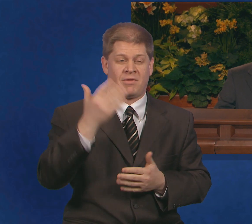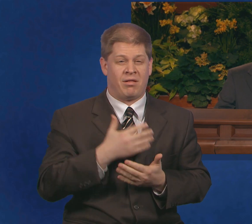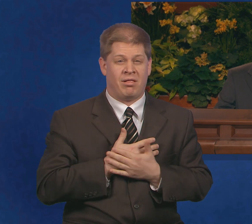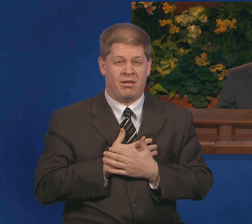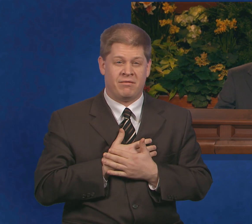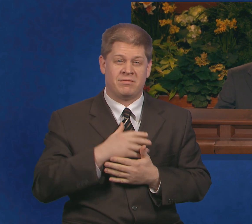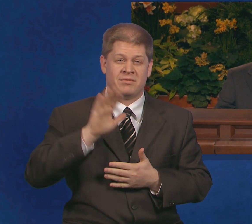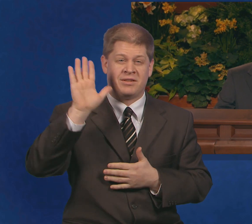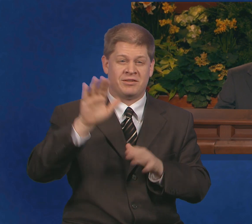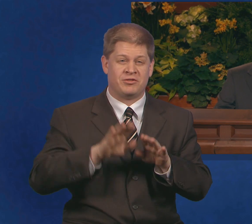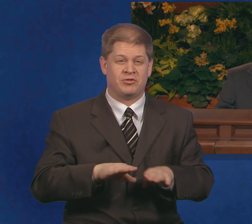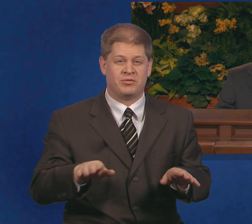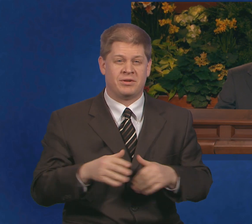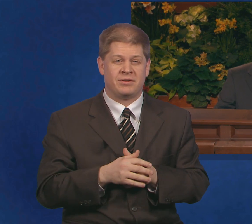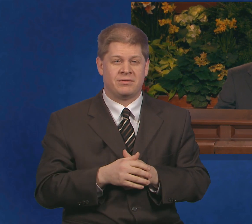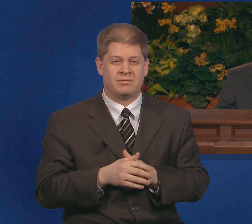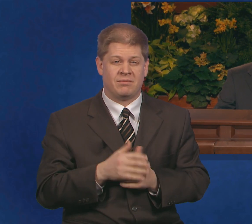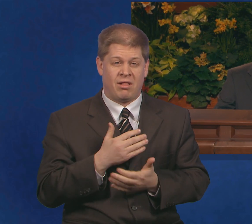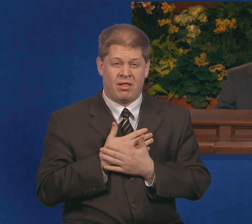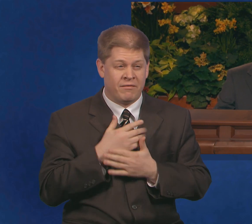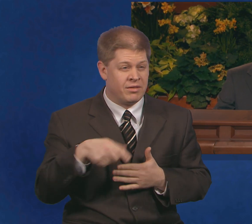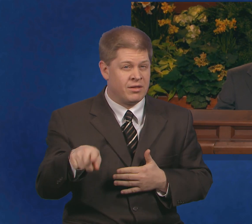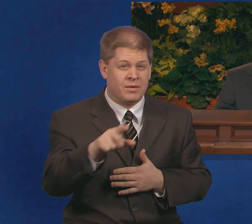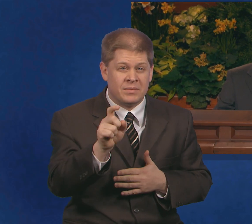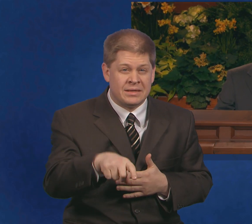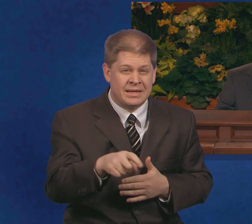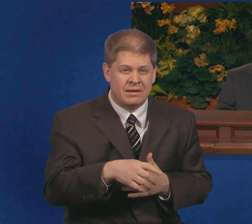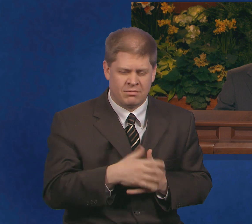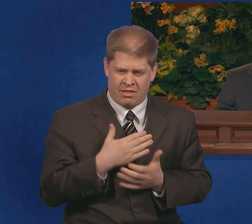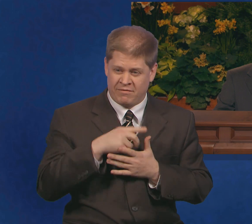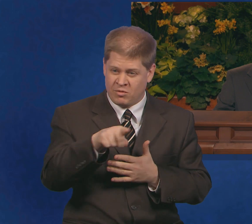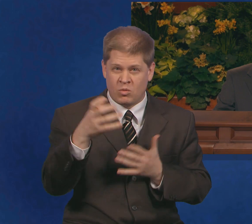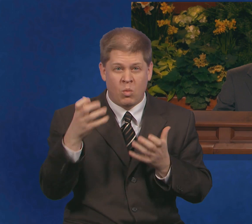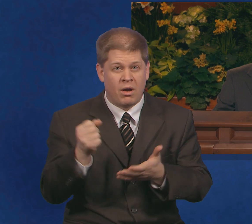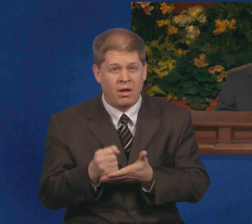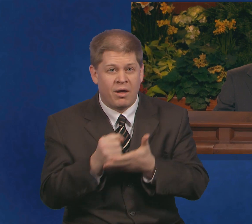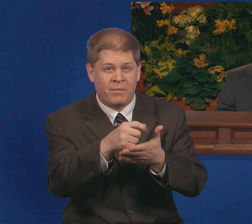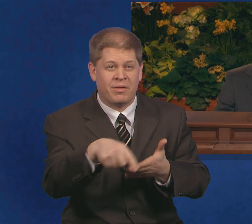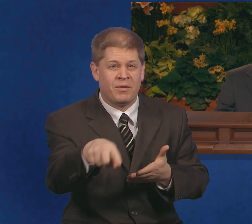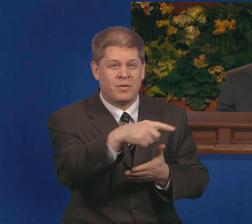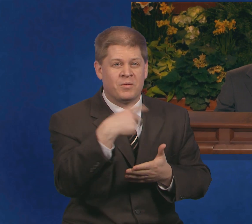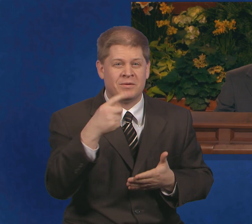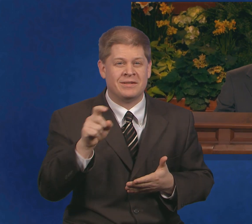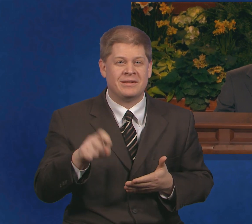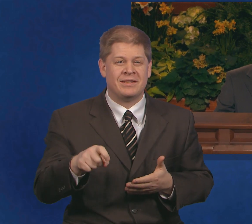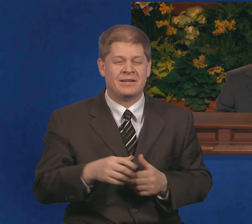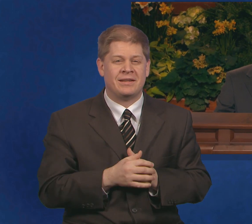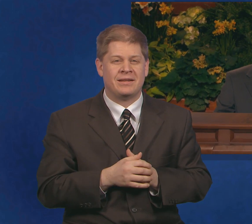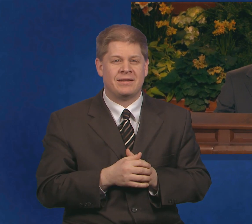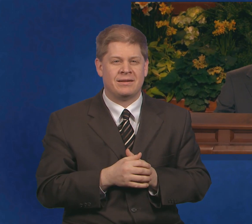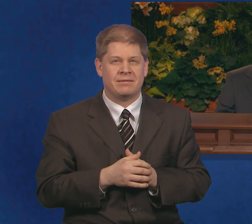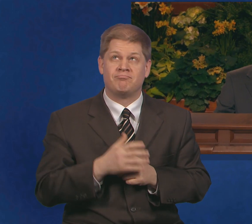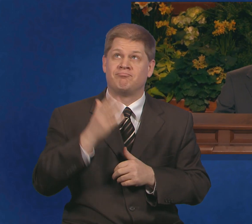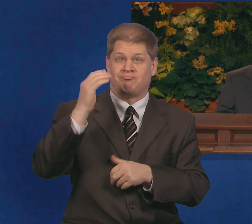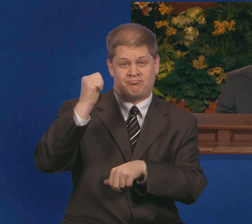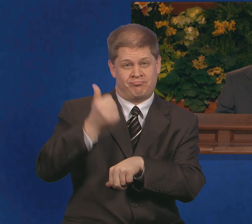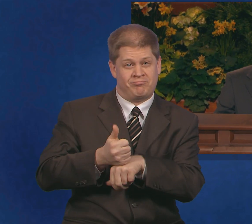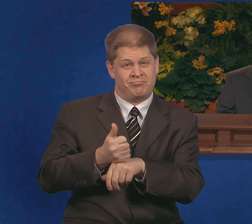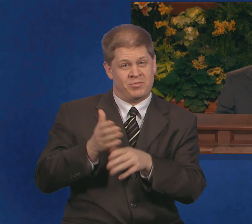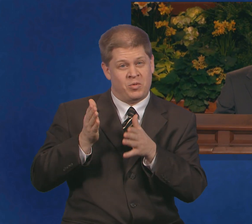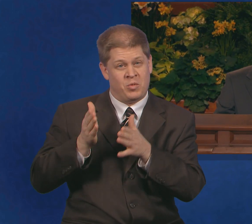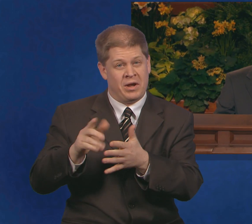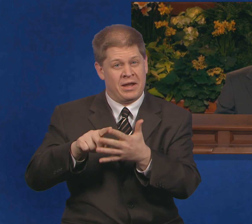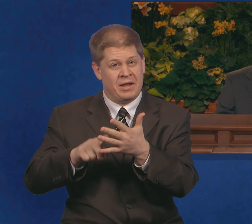in need and also those who want to help, and He has created ways to bless